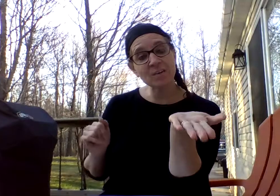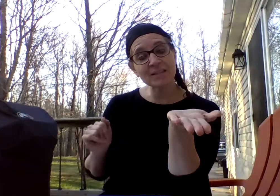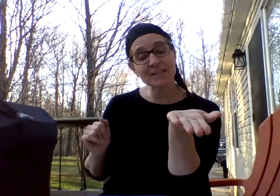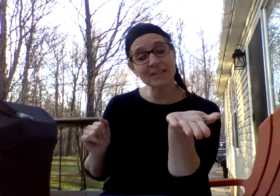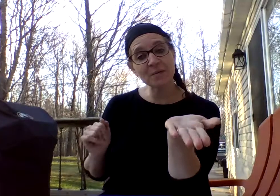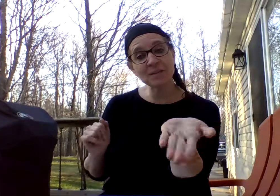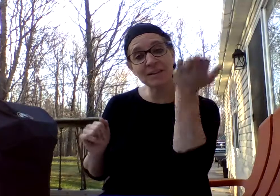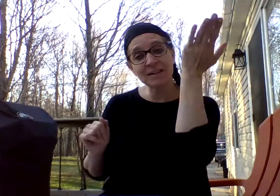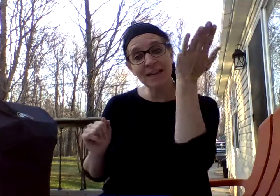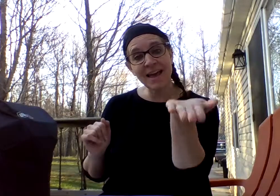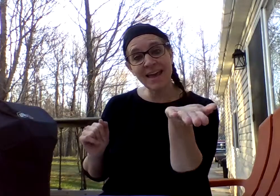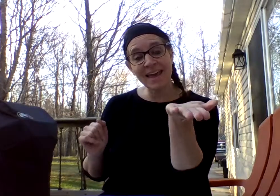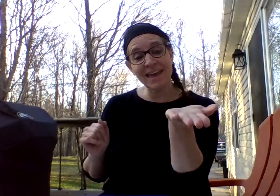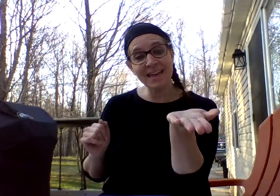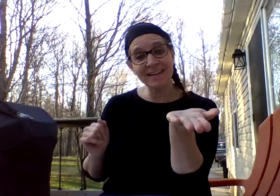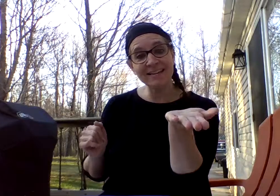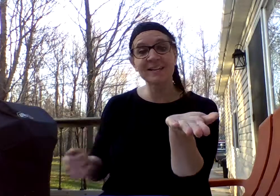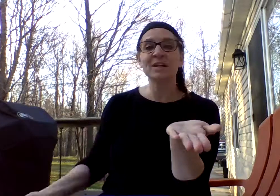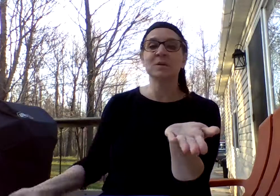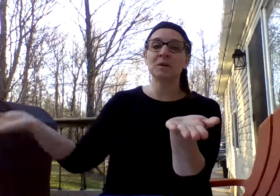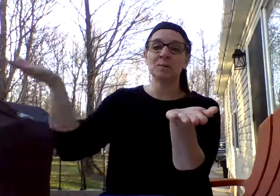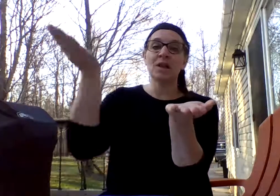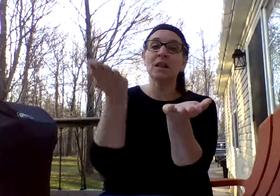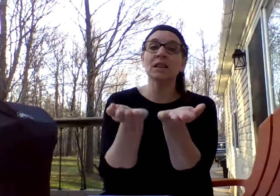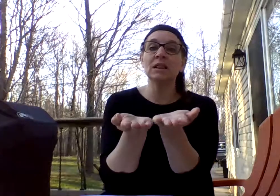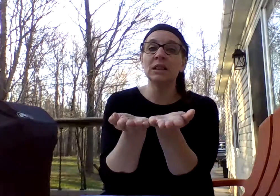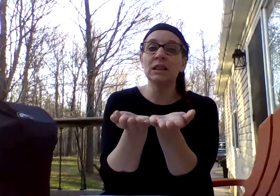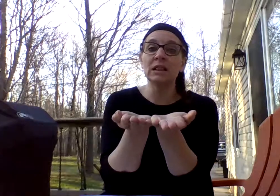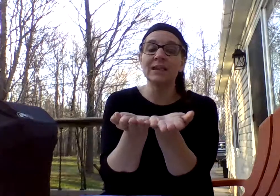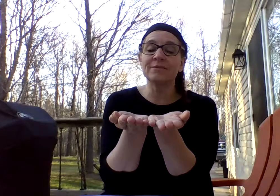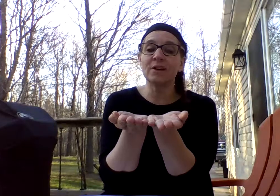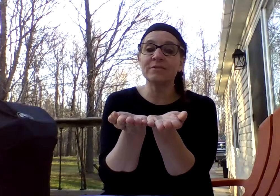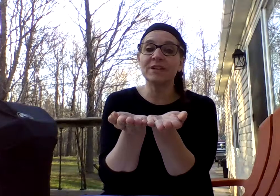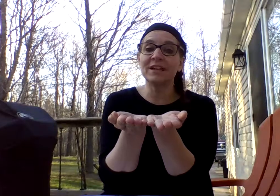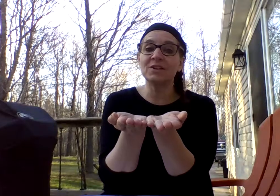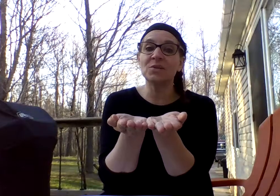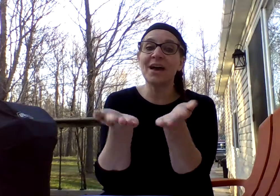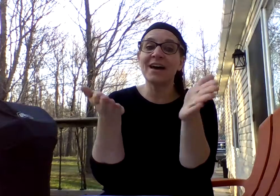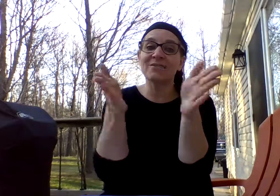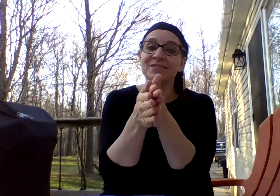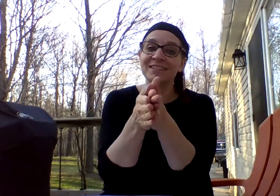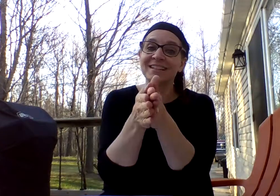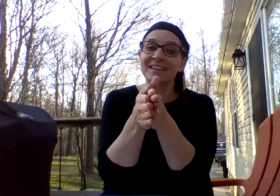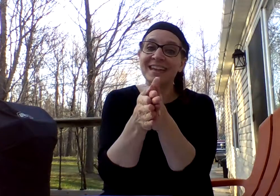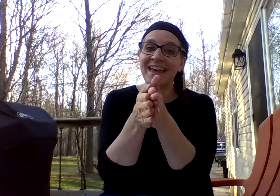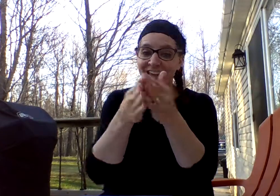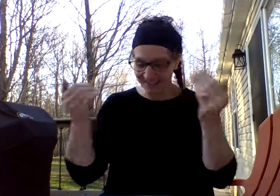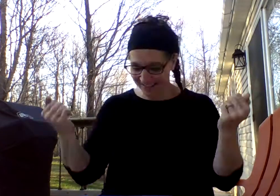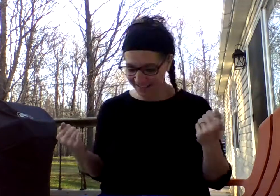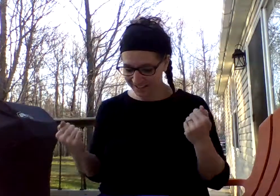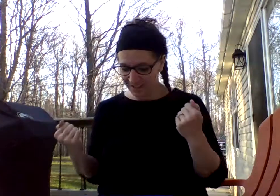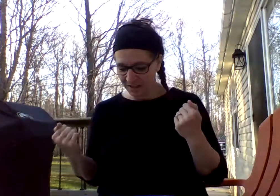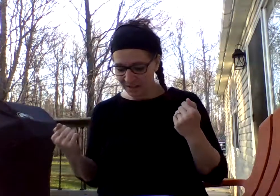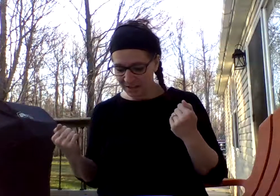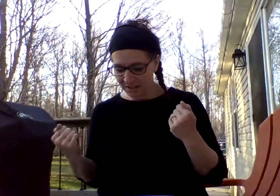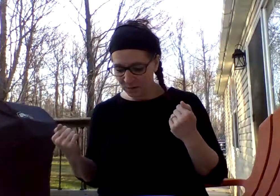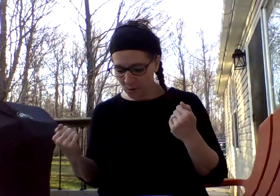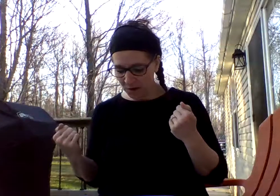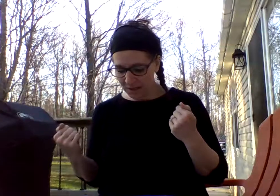What's the sound? A. We're going to put L in front of it. And you have lay. Next one